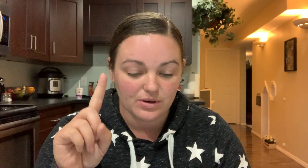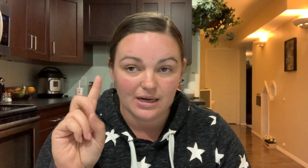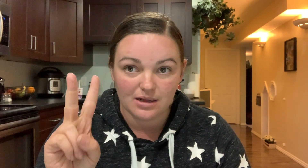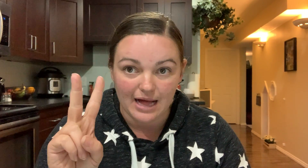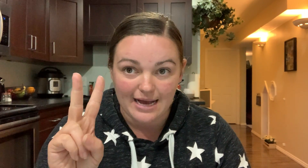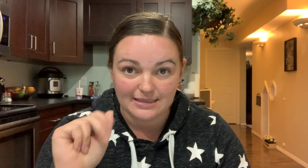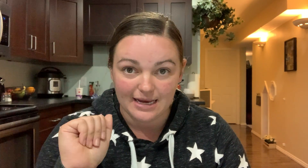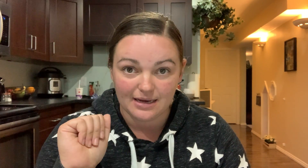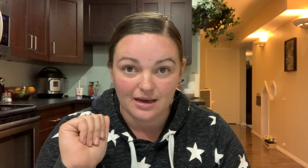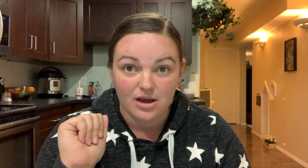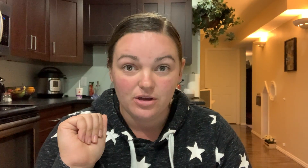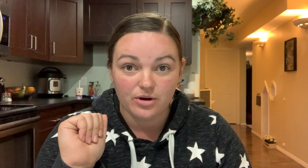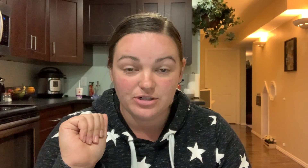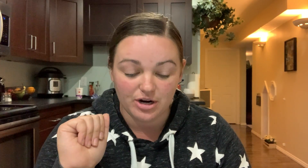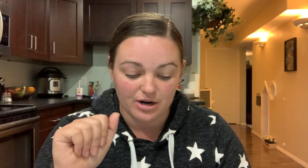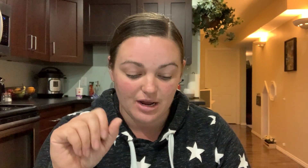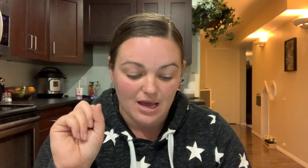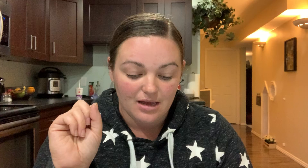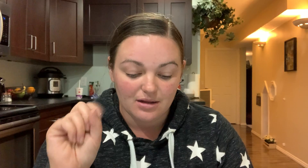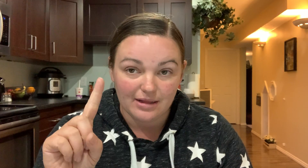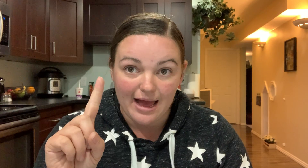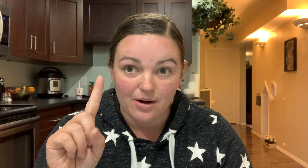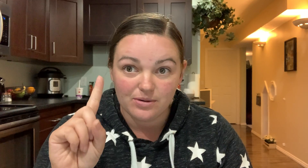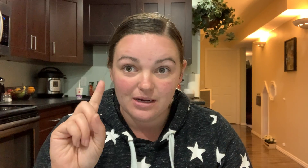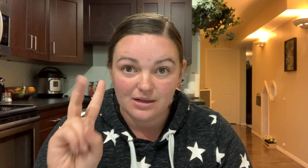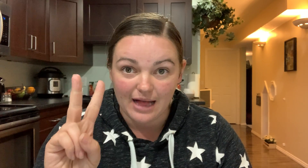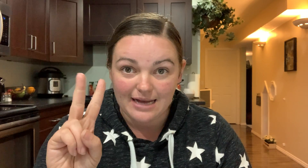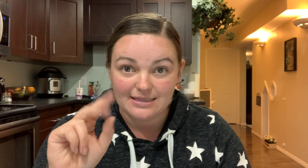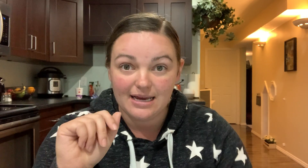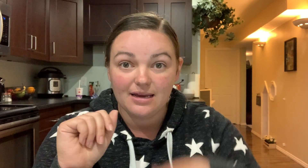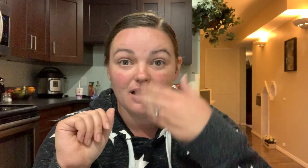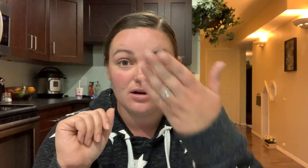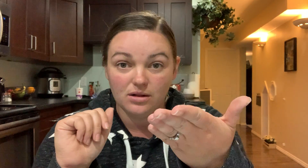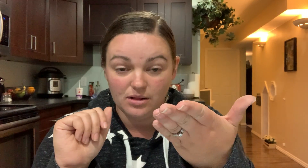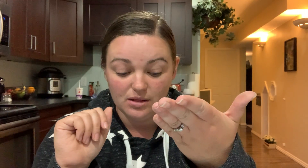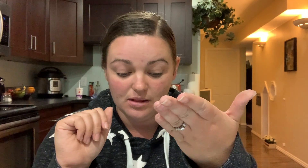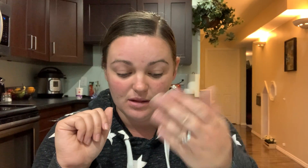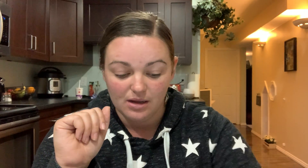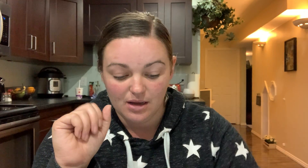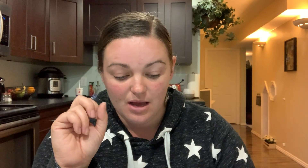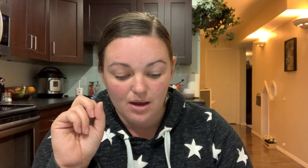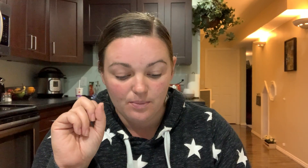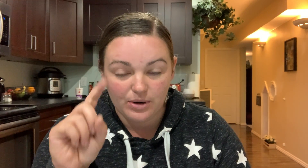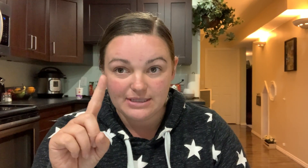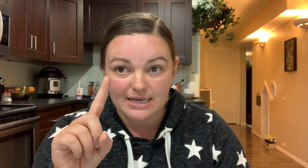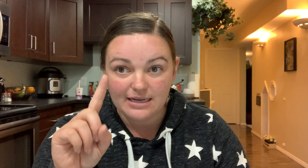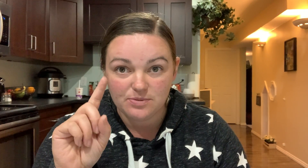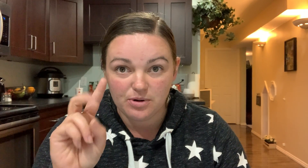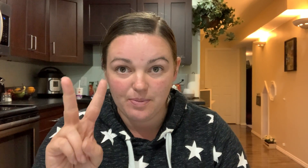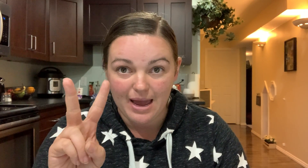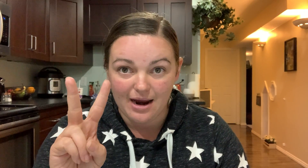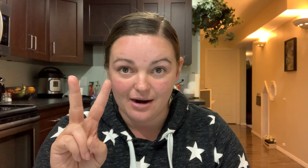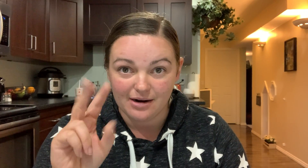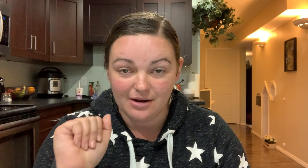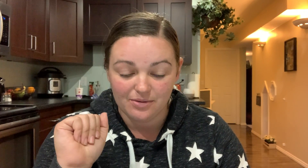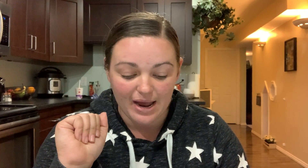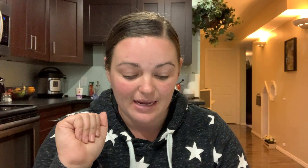classic your turn clown classic cool princess prepare ready